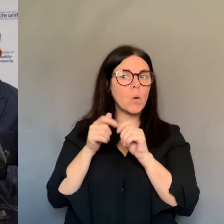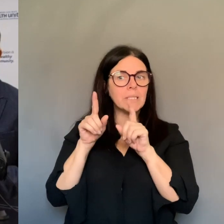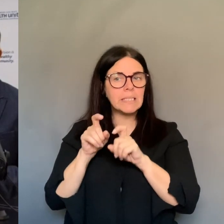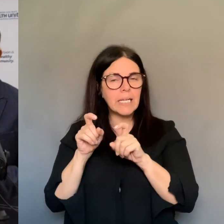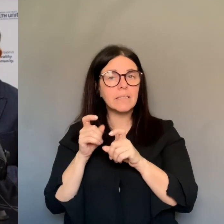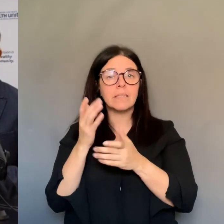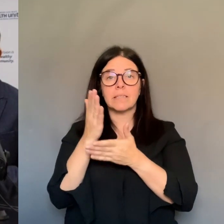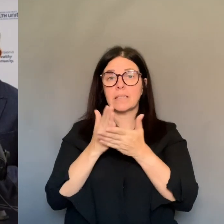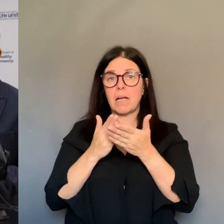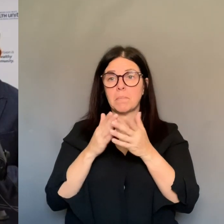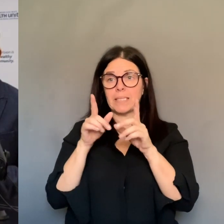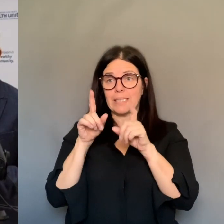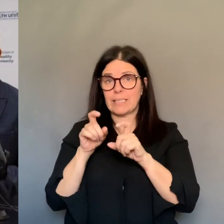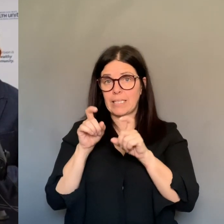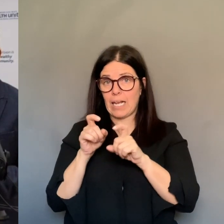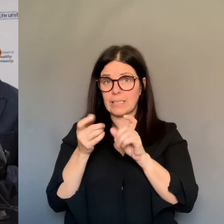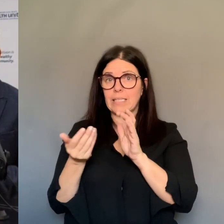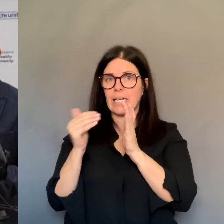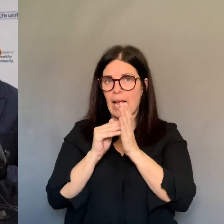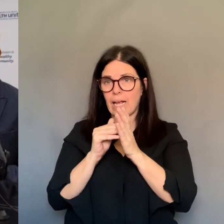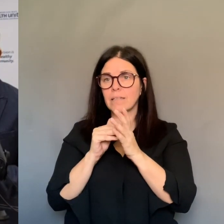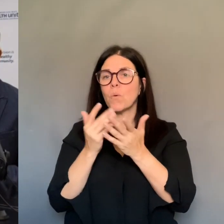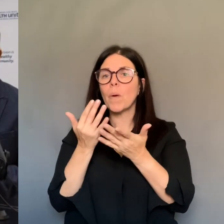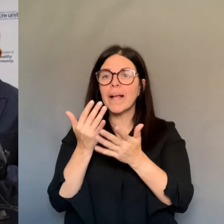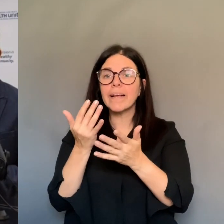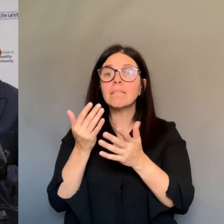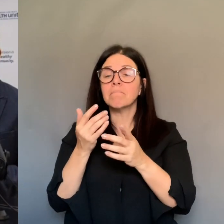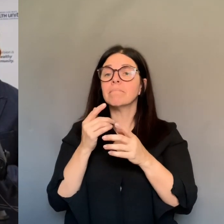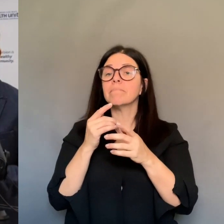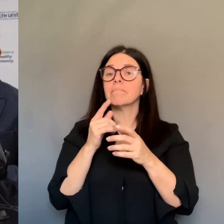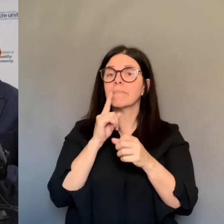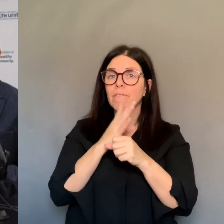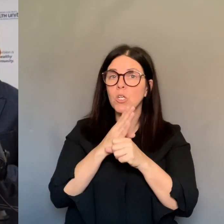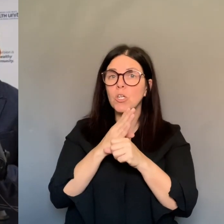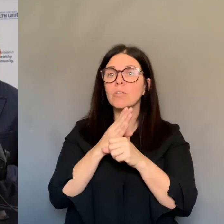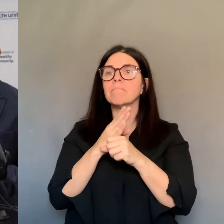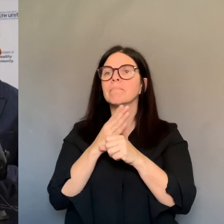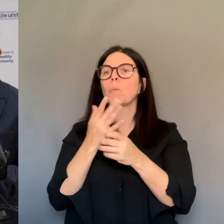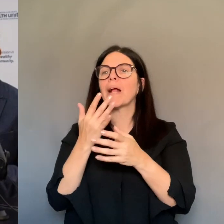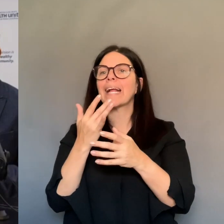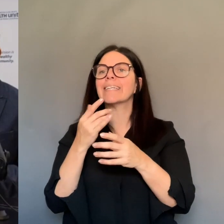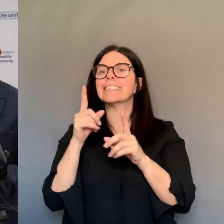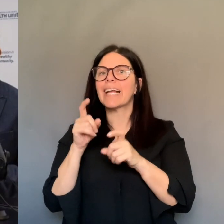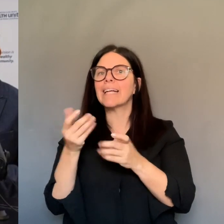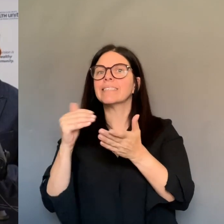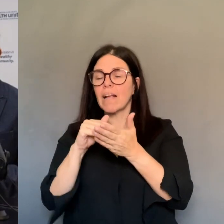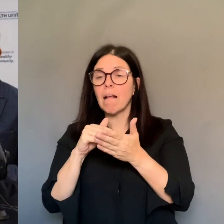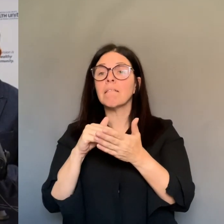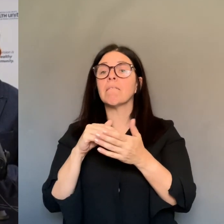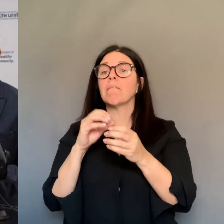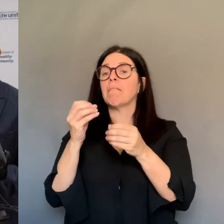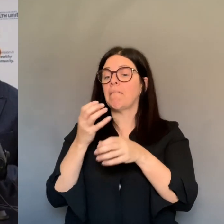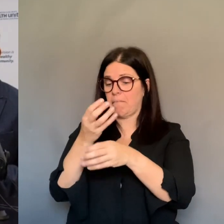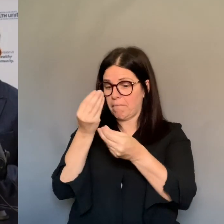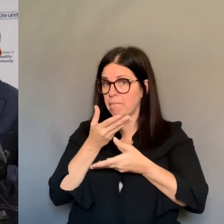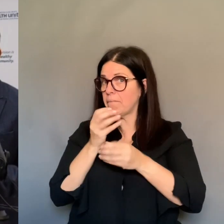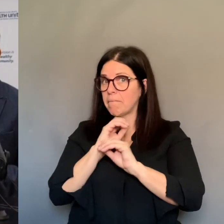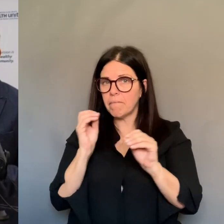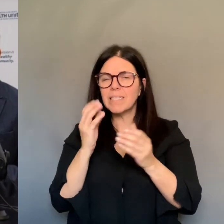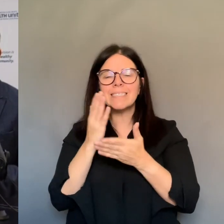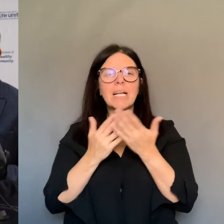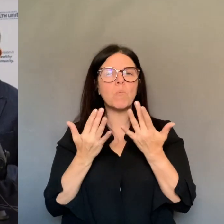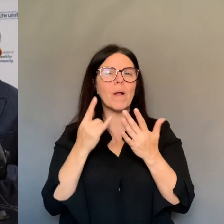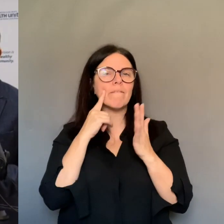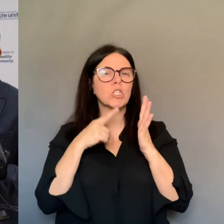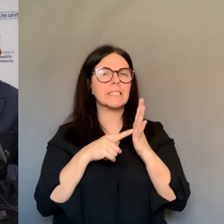Over the last six days, the number of new cases reported milk would have been between 13 and 24. It